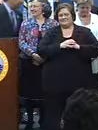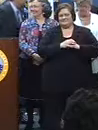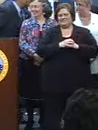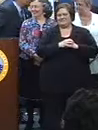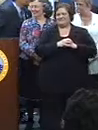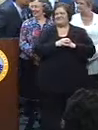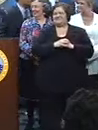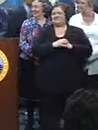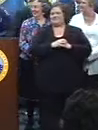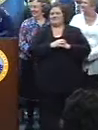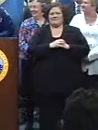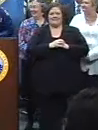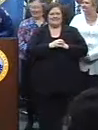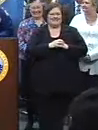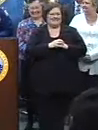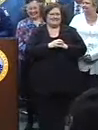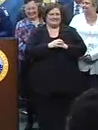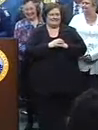terrific.